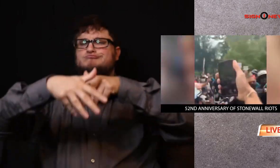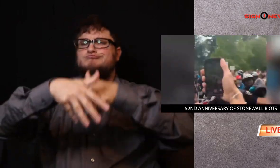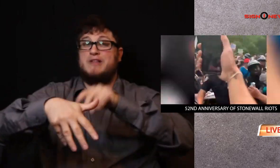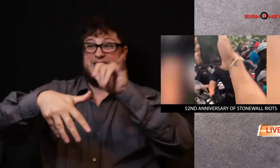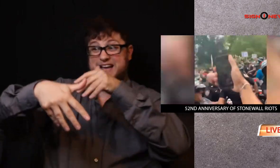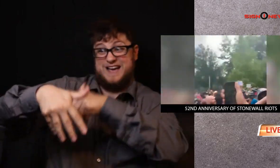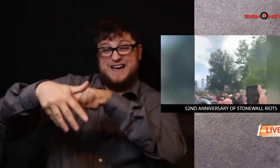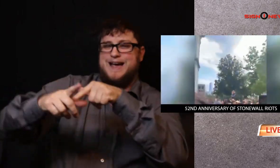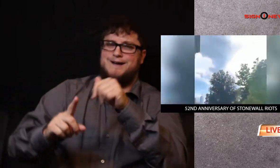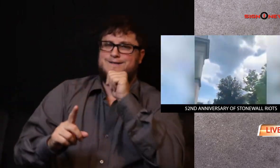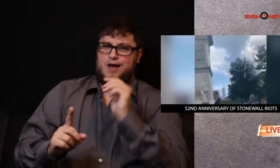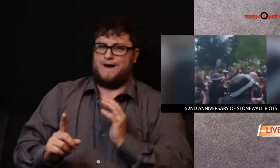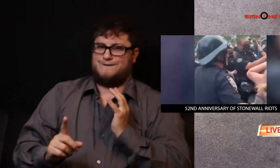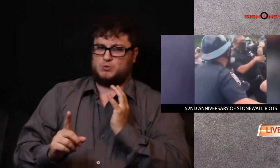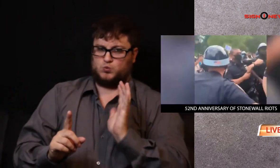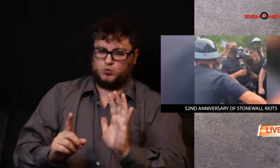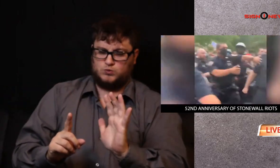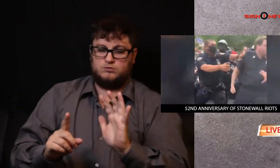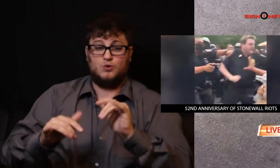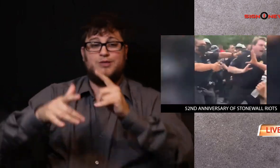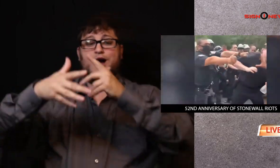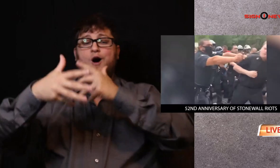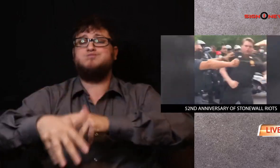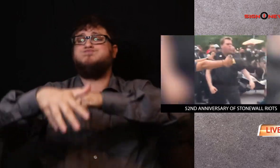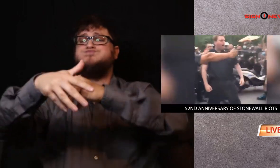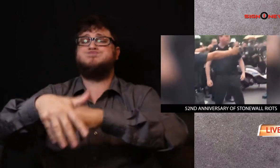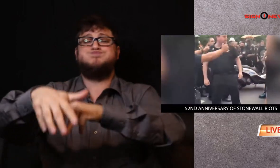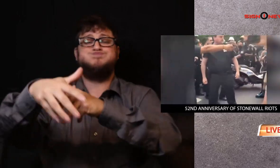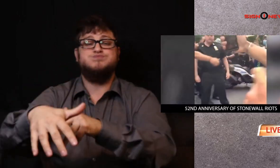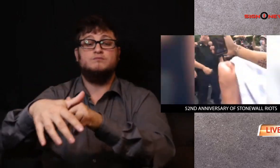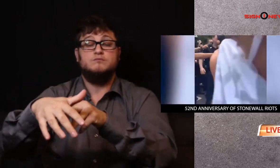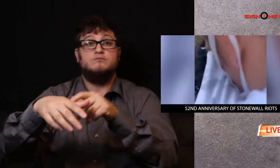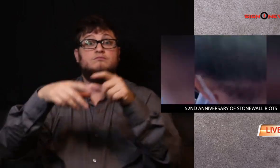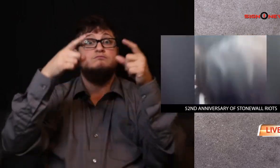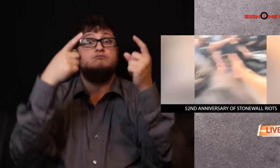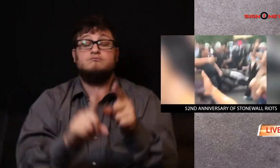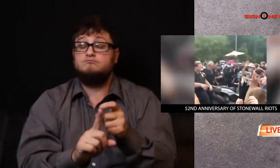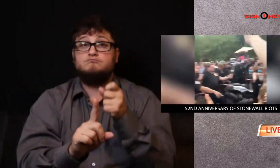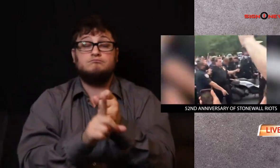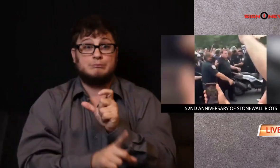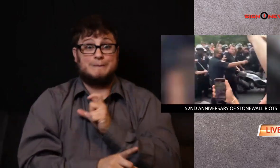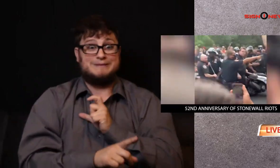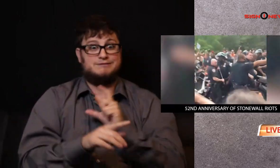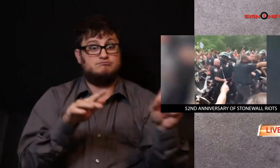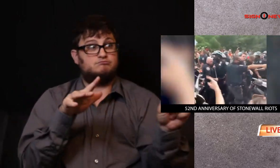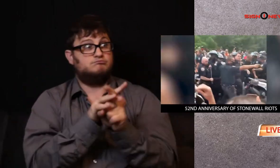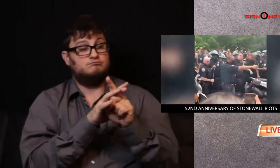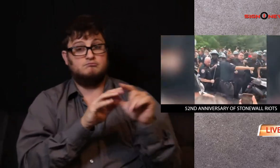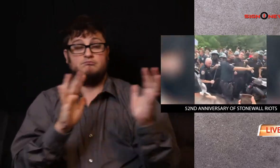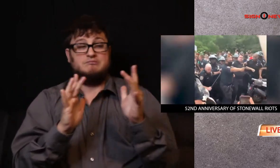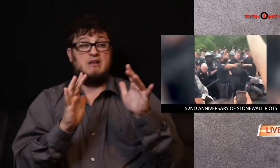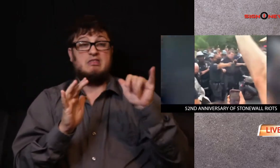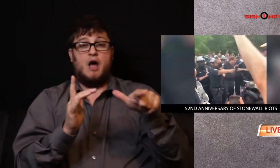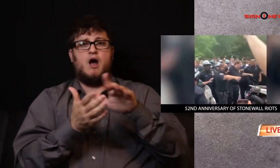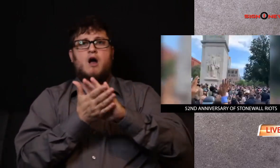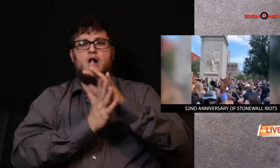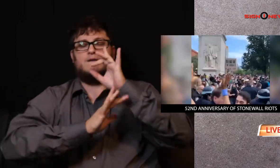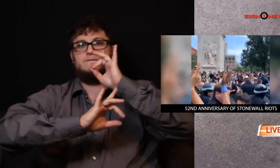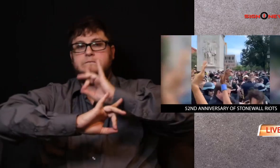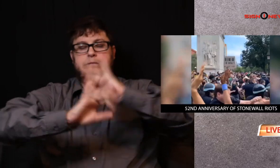Last year in New York, a violent confrontation with police broke out during an unsanctioned queer